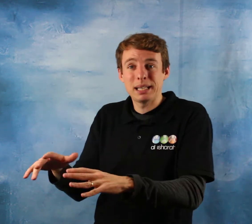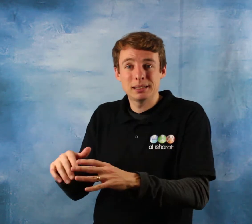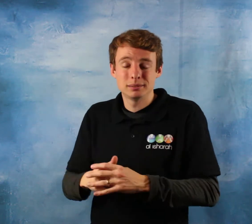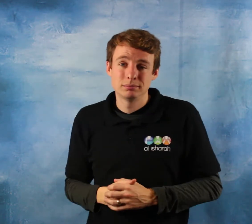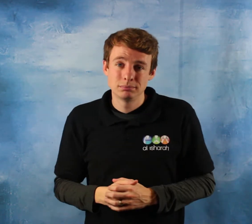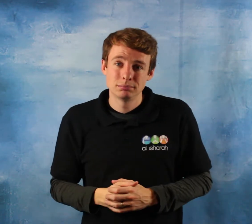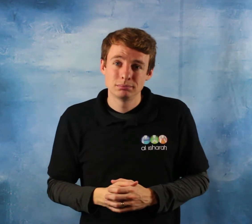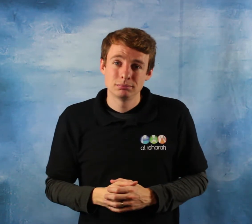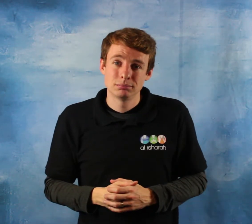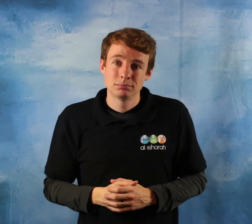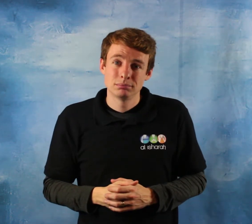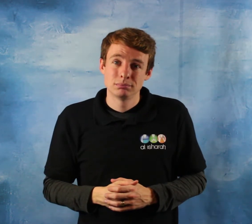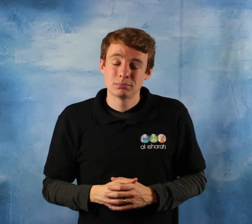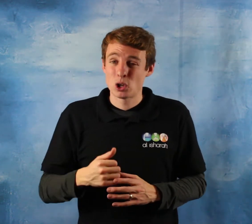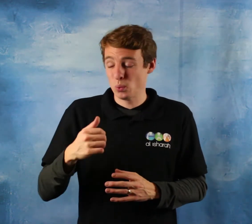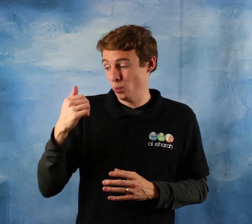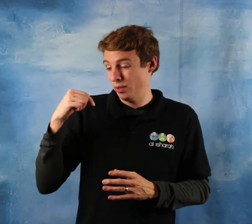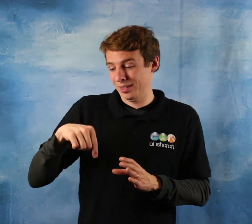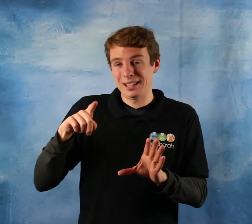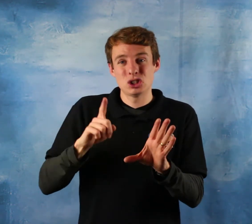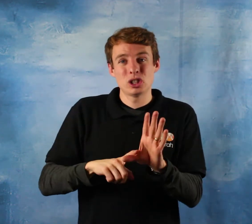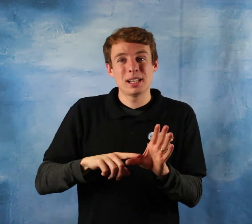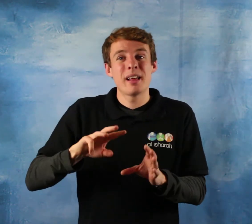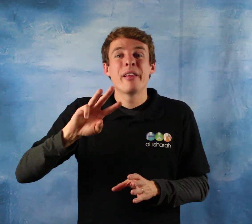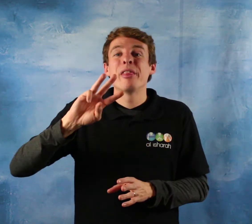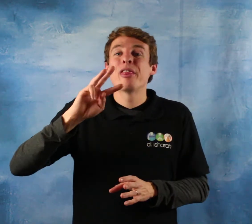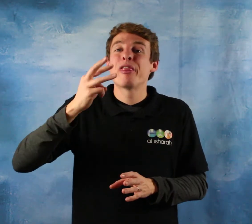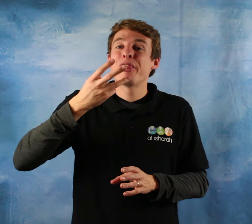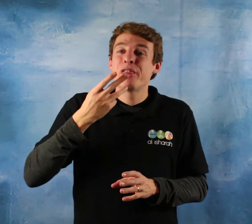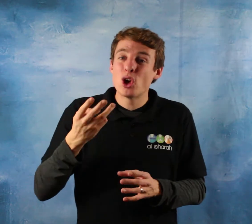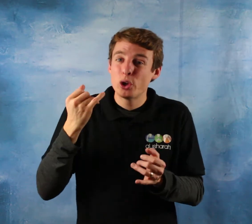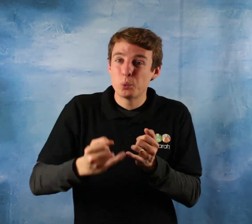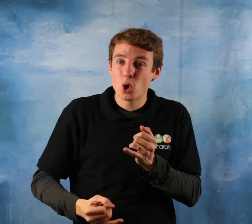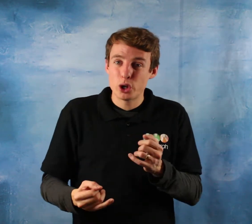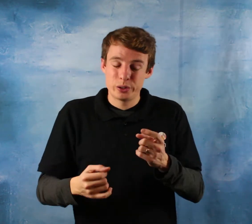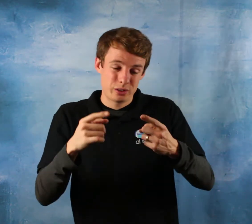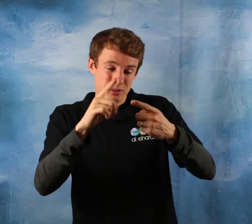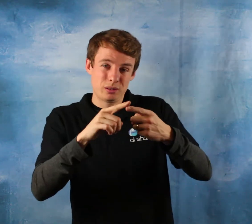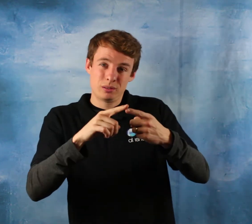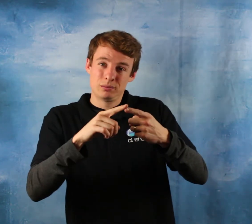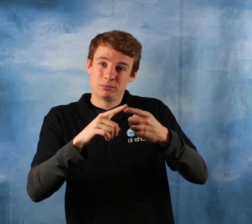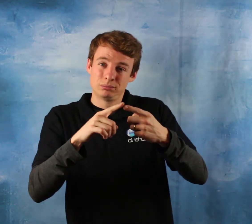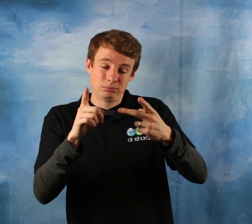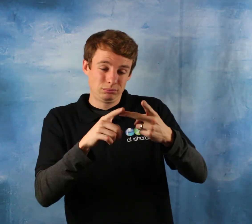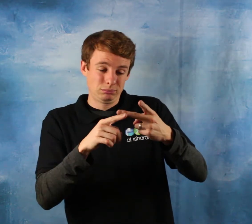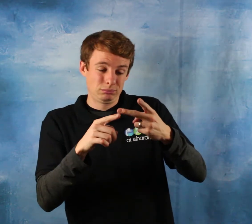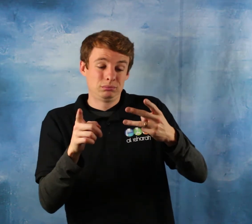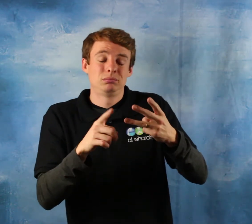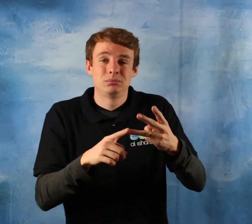in reports of domestic violence against women the cost of dealing with domestic violence just for the borough of Tower Hamlets is